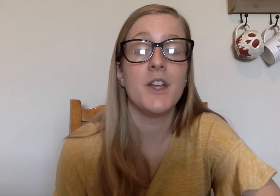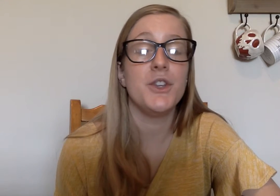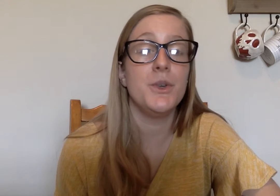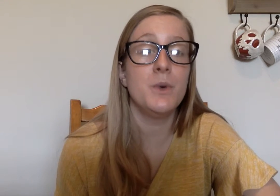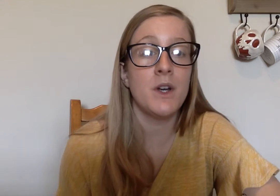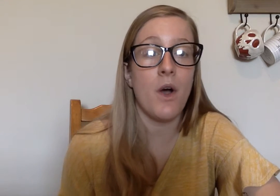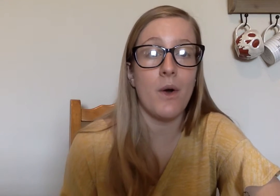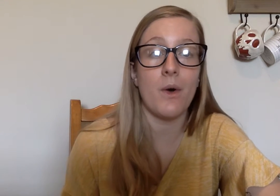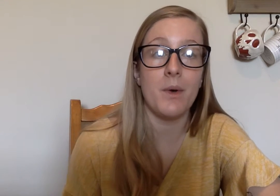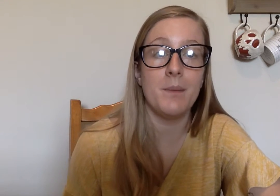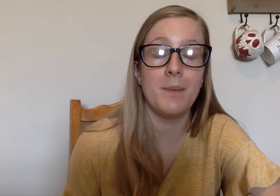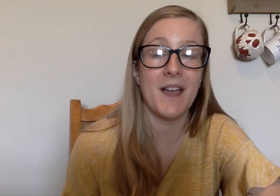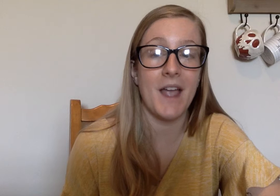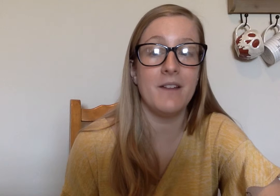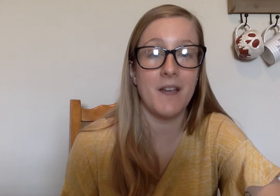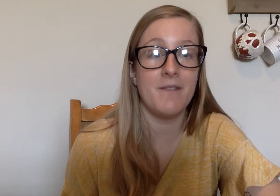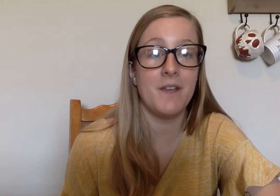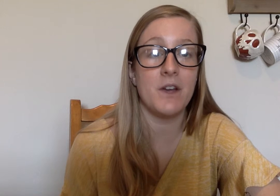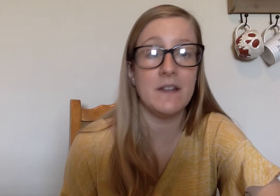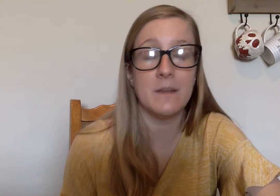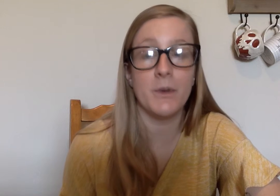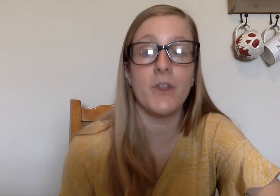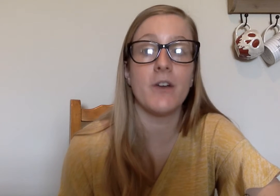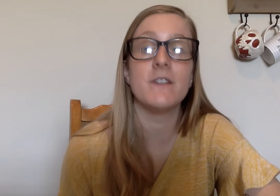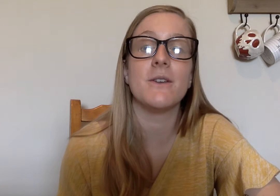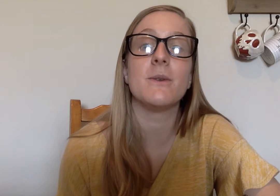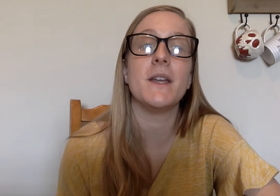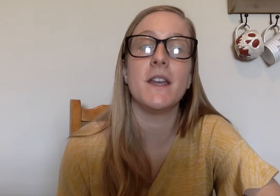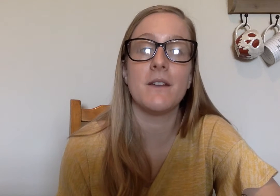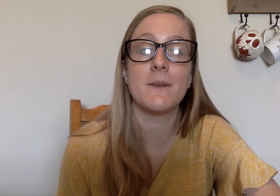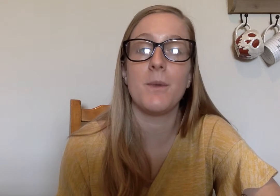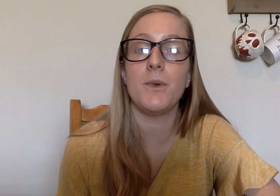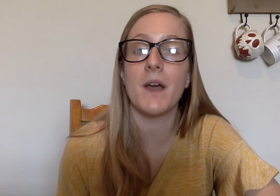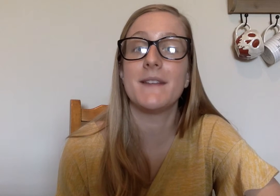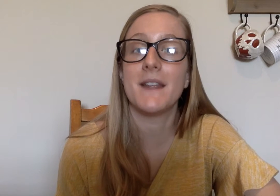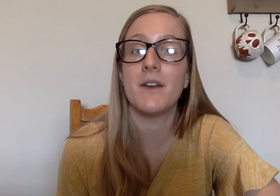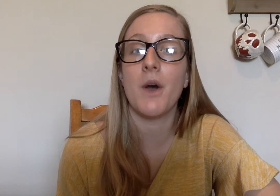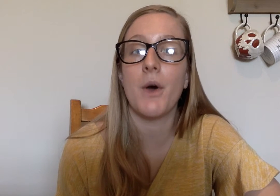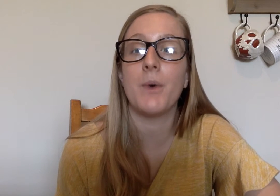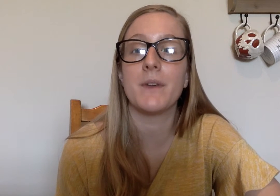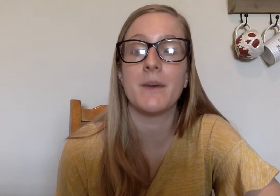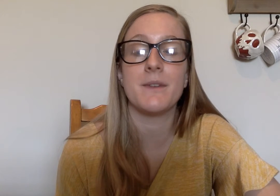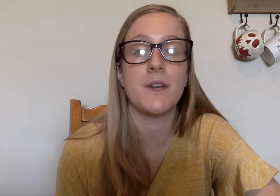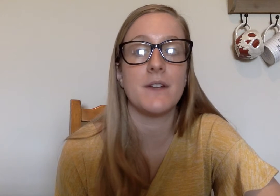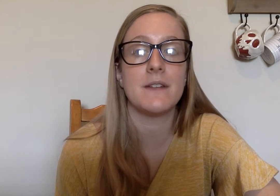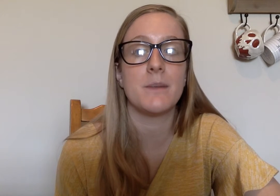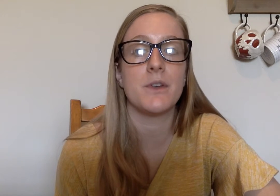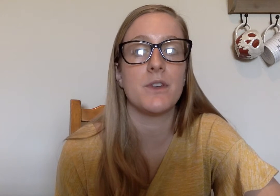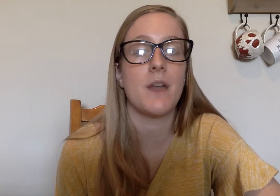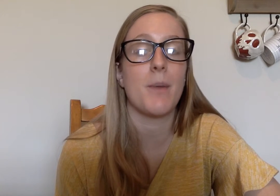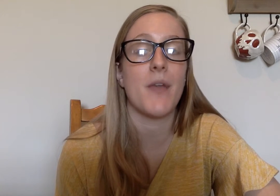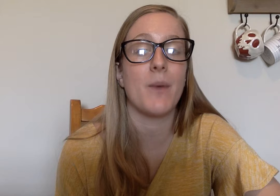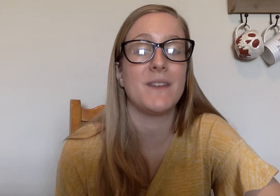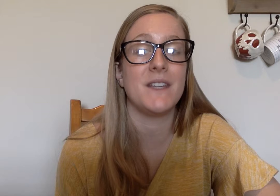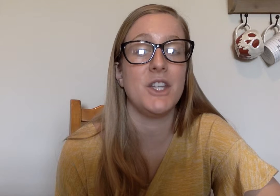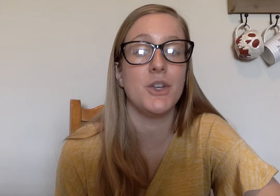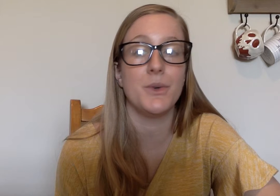U and O kind of have very similar letters sound, so I get if some of you guys said an O, because that was very similar to that, but that was a U.